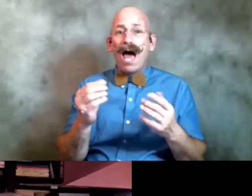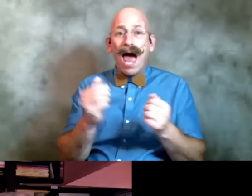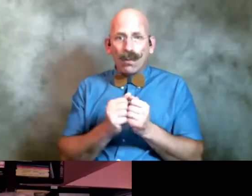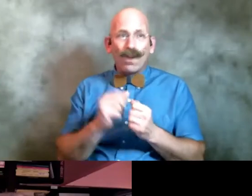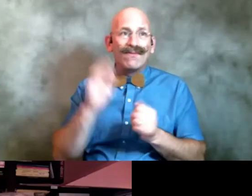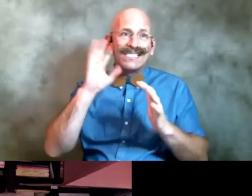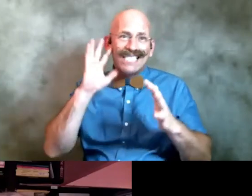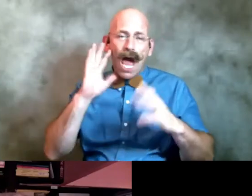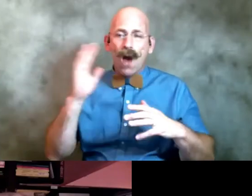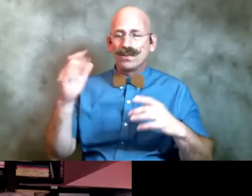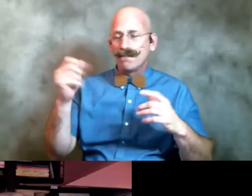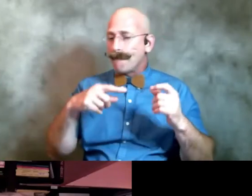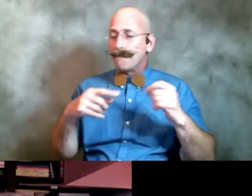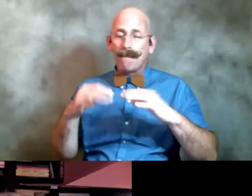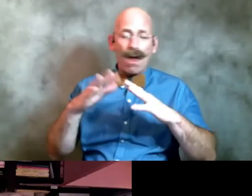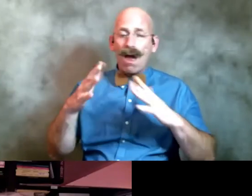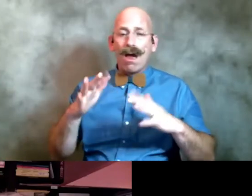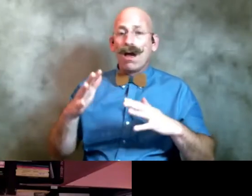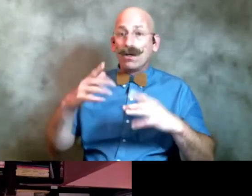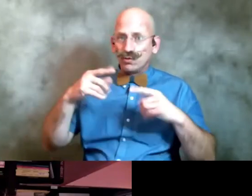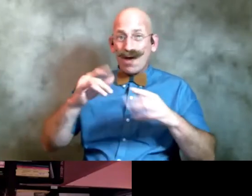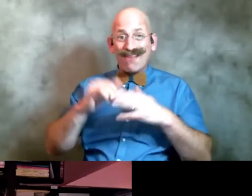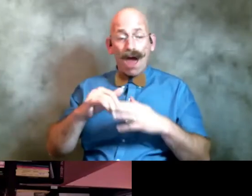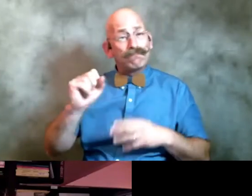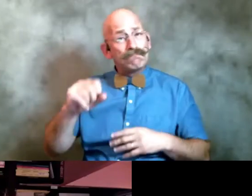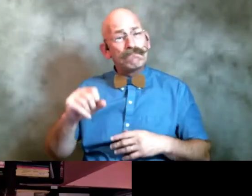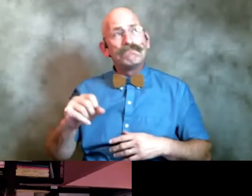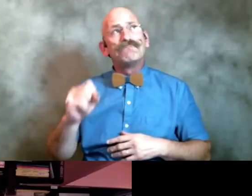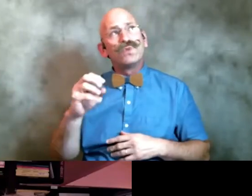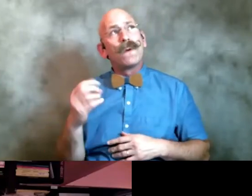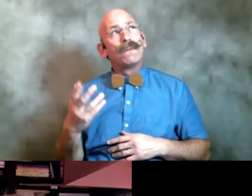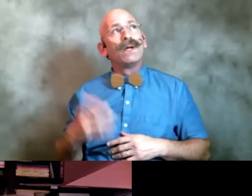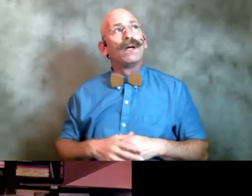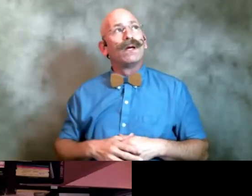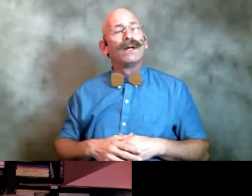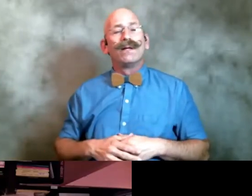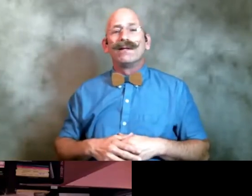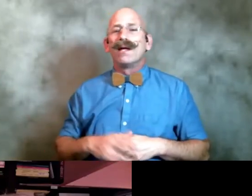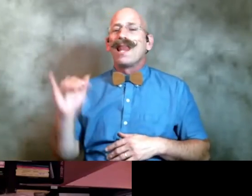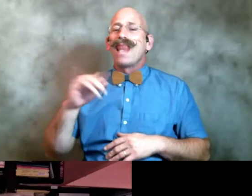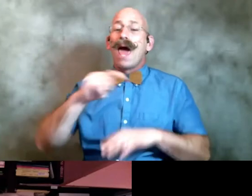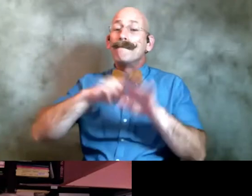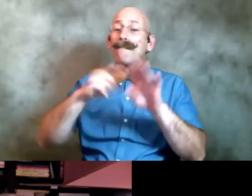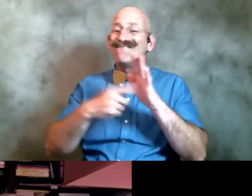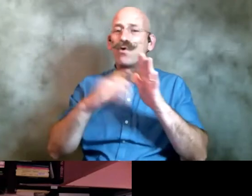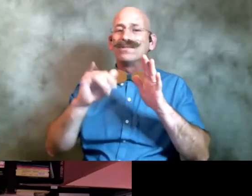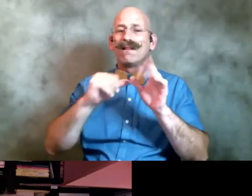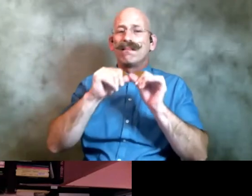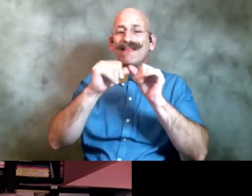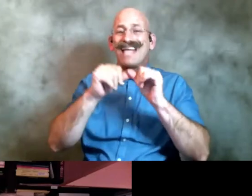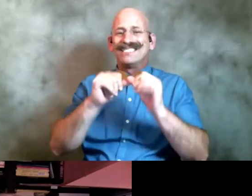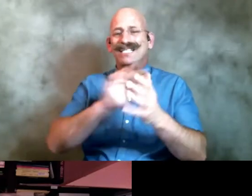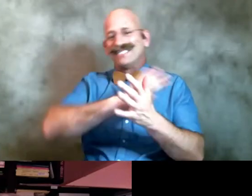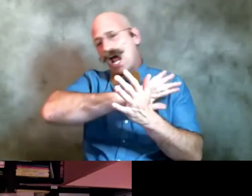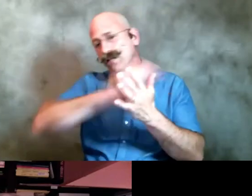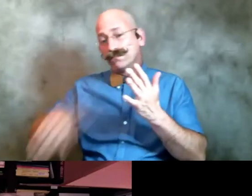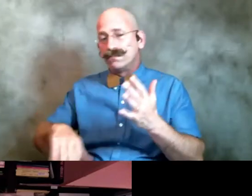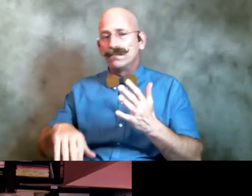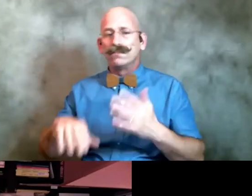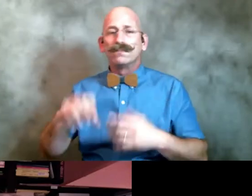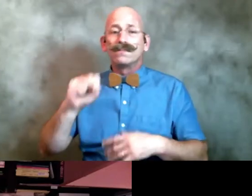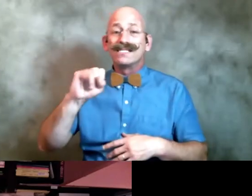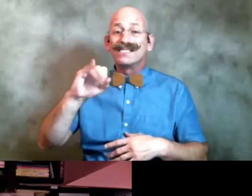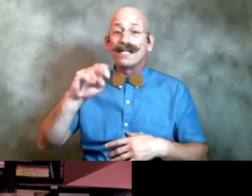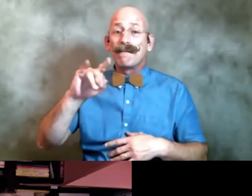and shooting back and forth as you're doing it so it's like sustained metaphors metaphors and and similes become